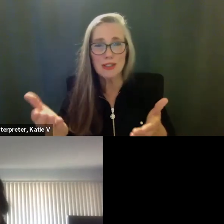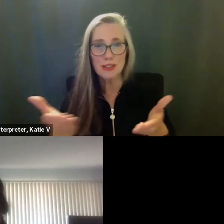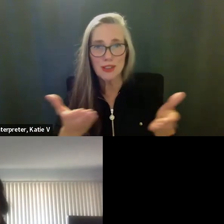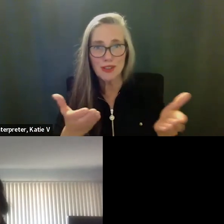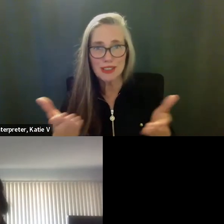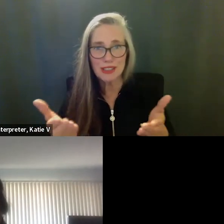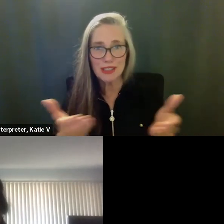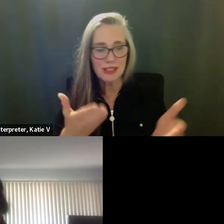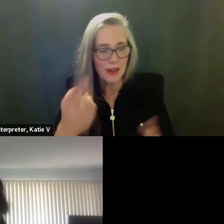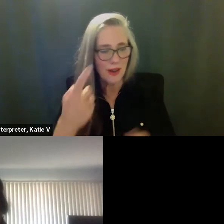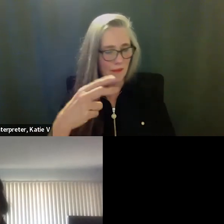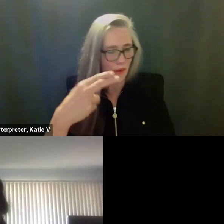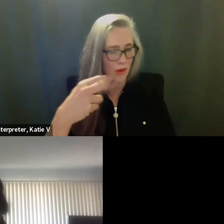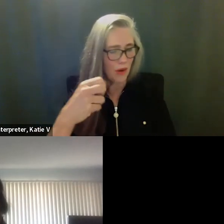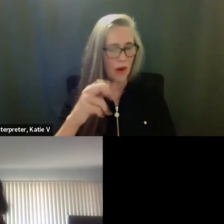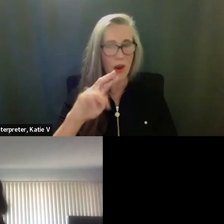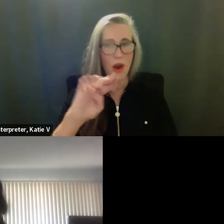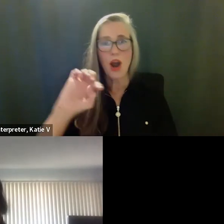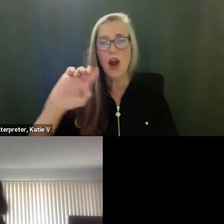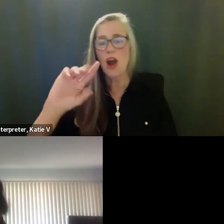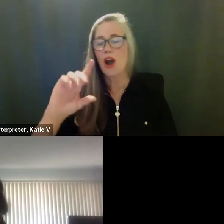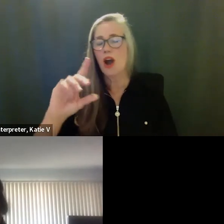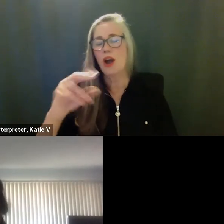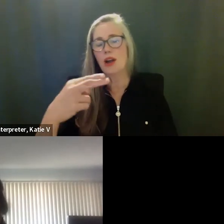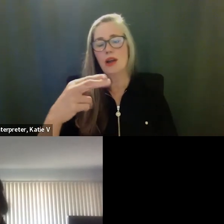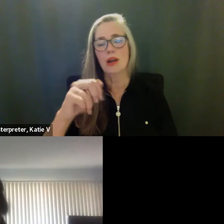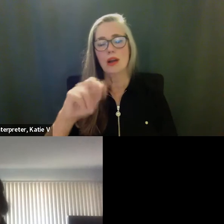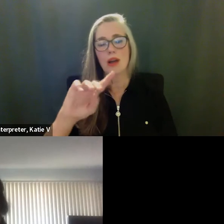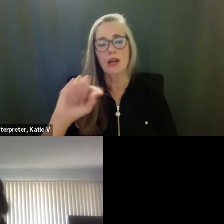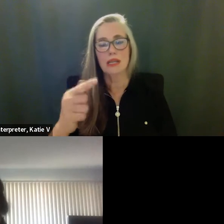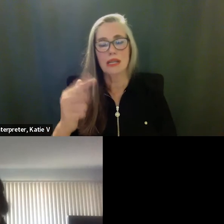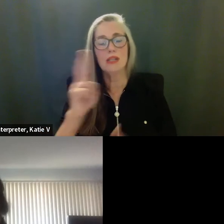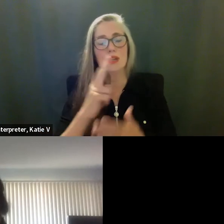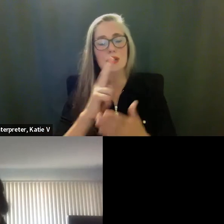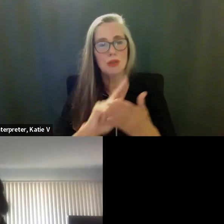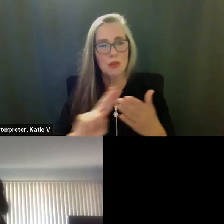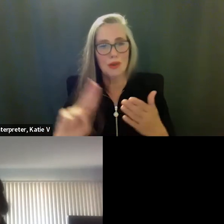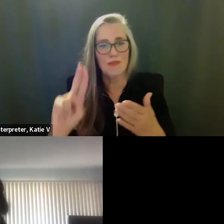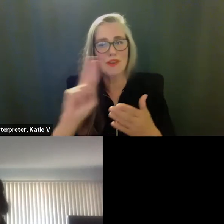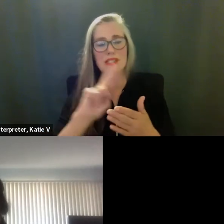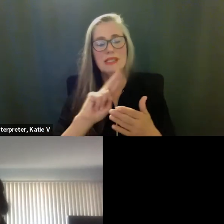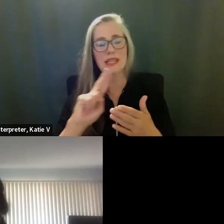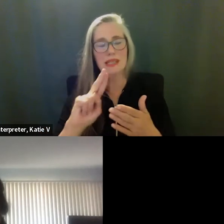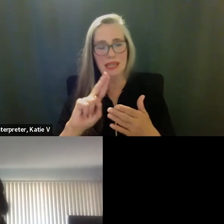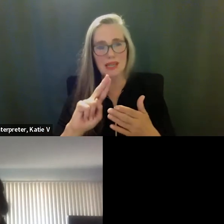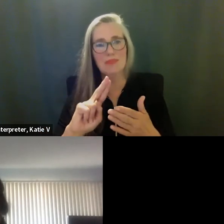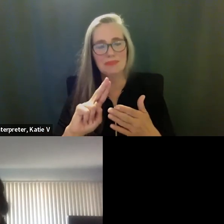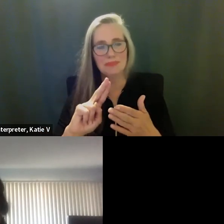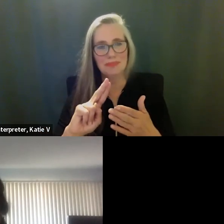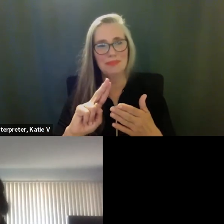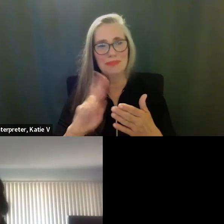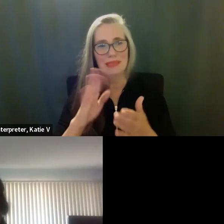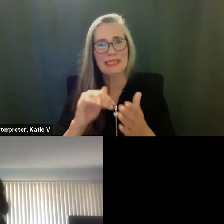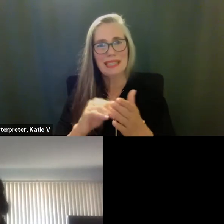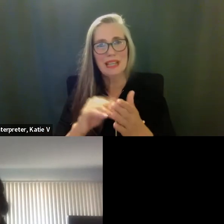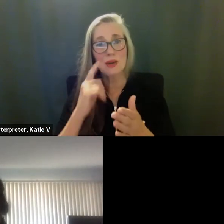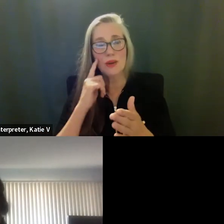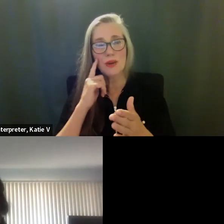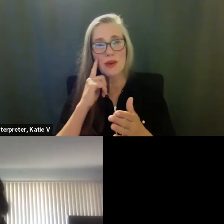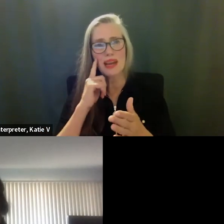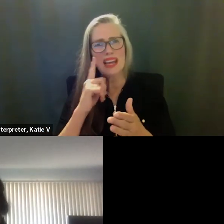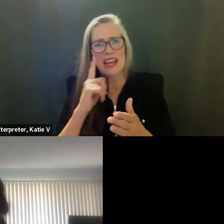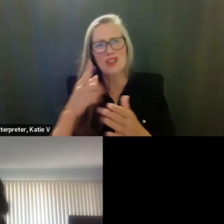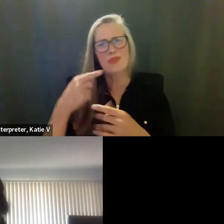the Harding University Partnership Community Center. Just a bit of history. This partnership is